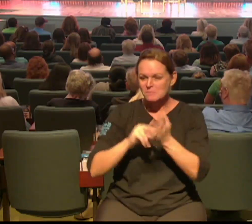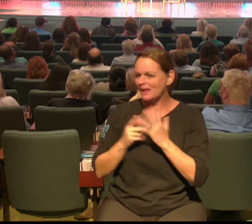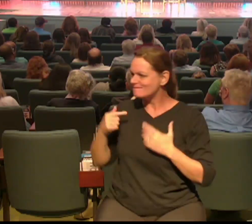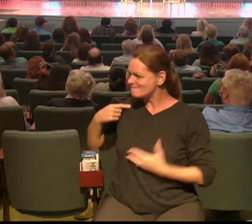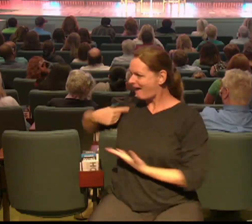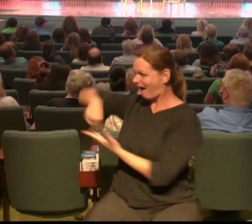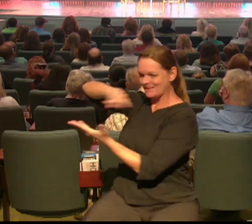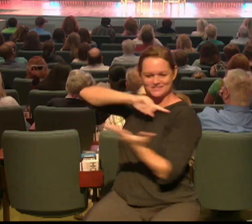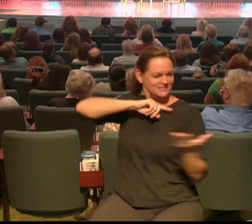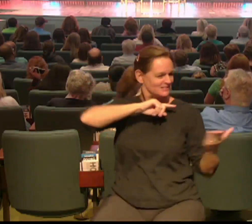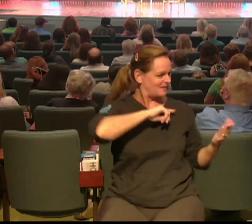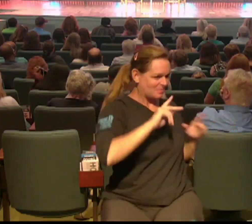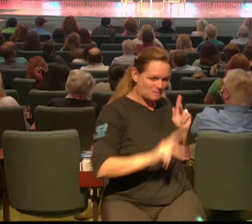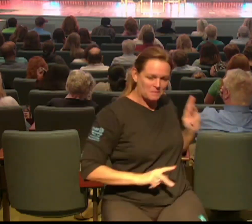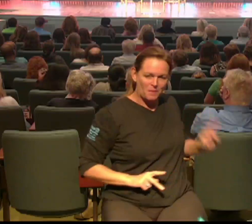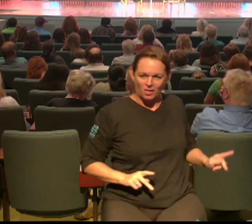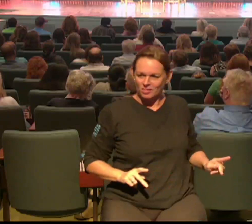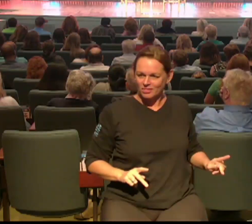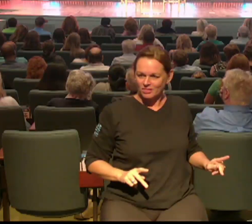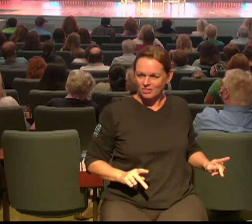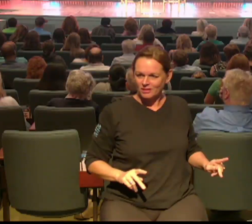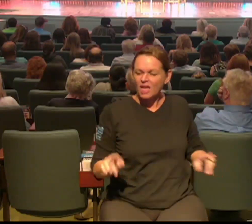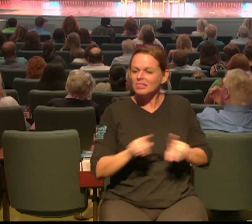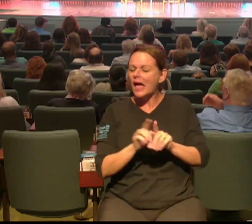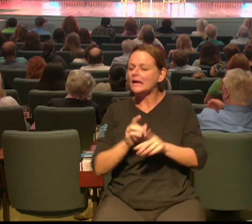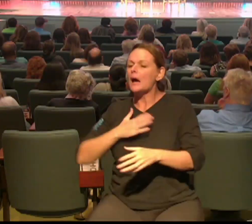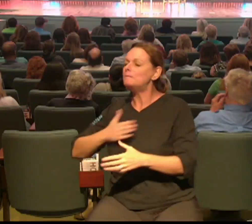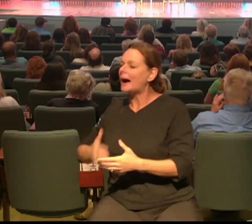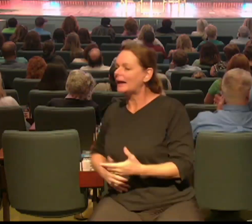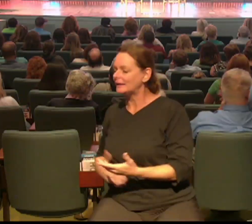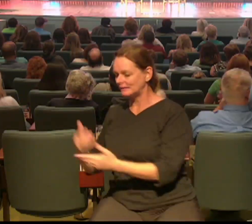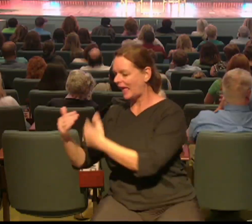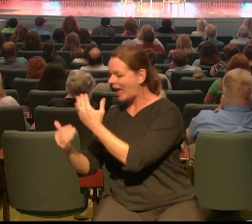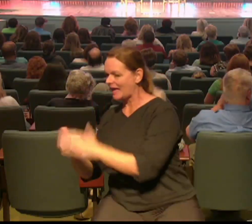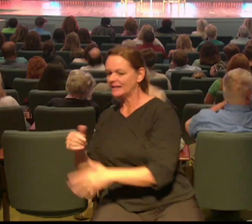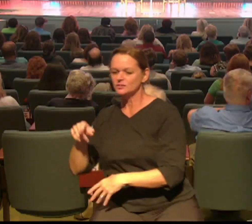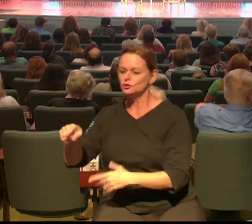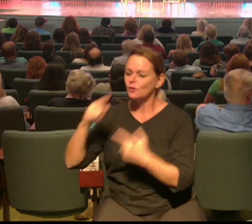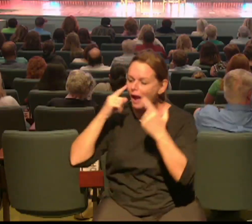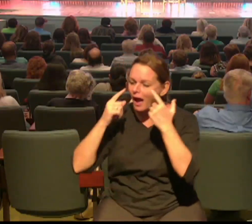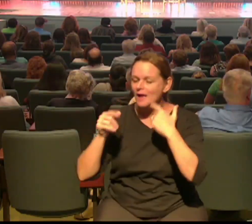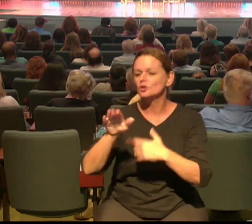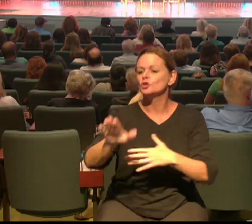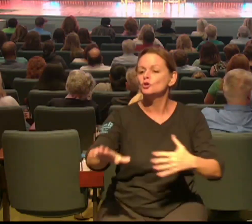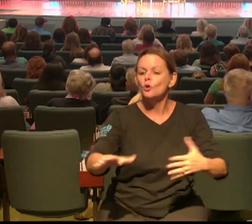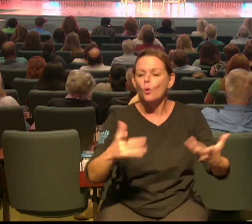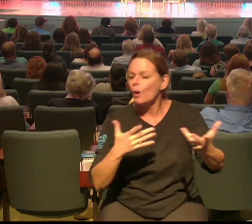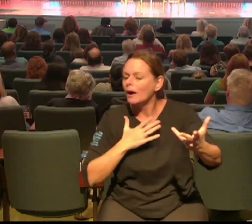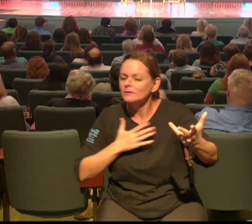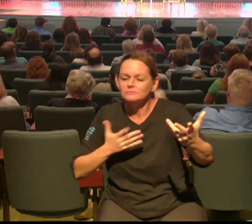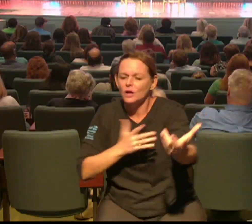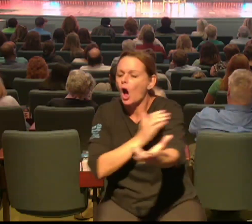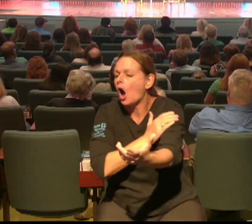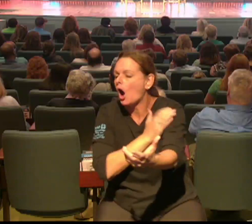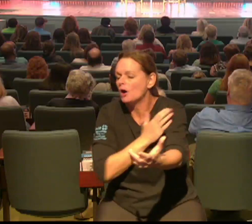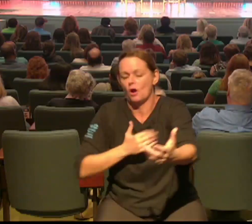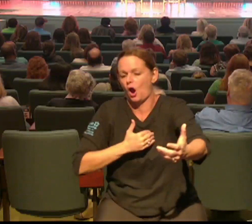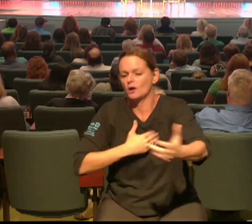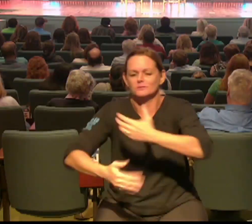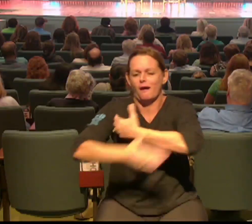a body that we all have different functions we're all parts of this body but the body as a whole has a function and that function is to bring the hope and